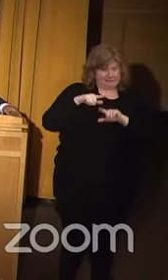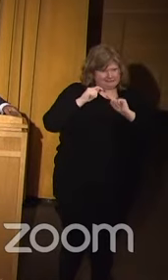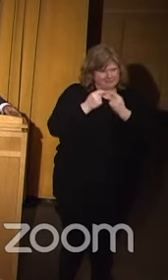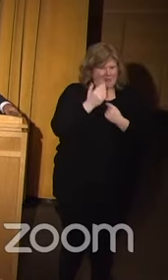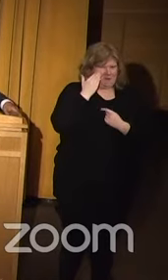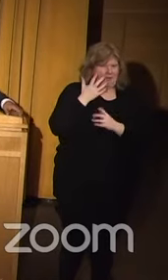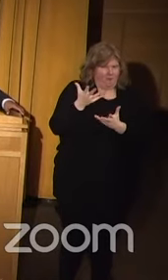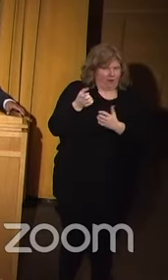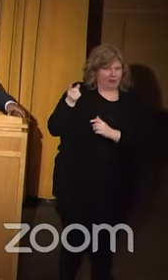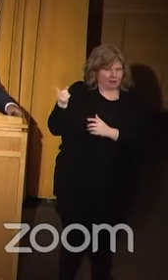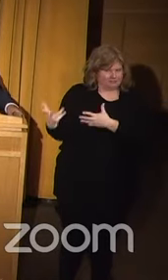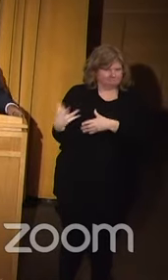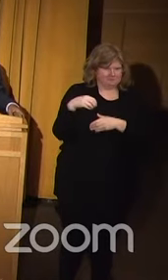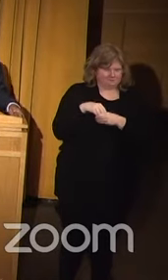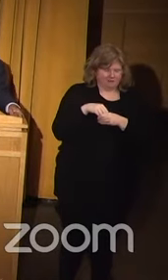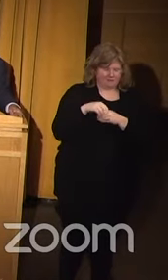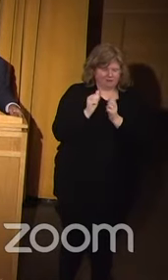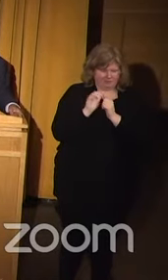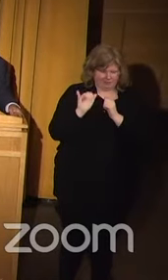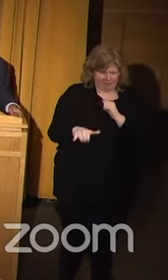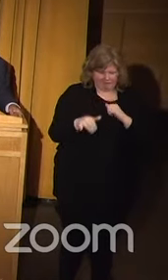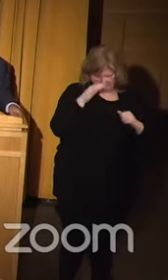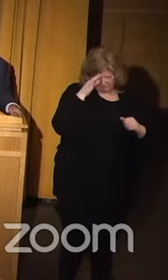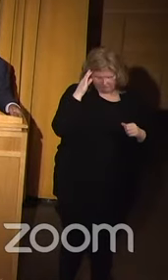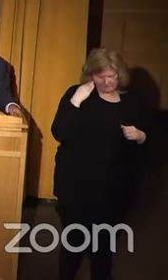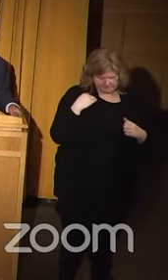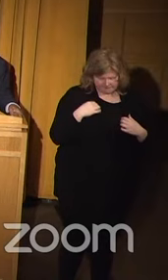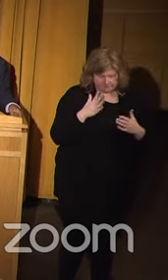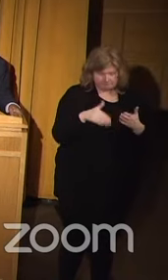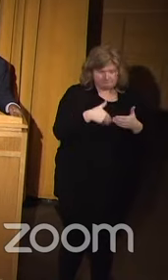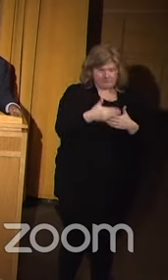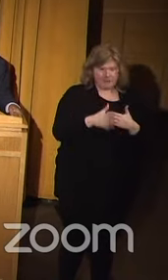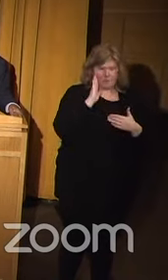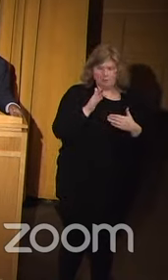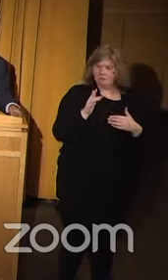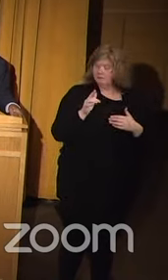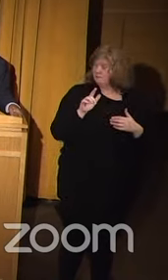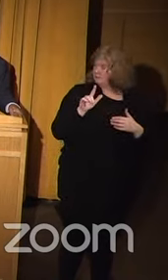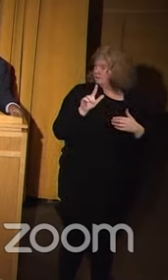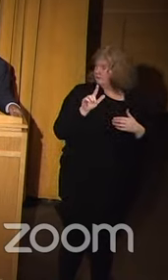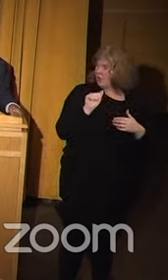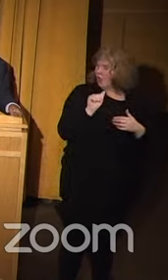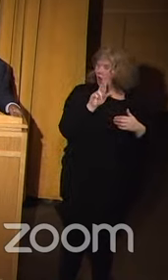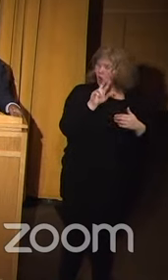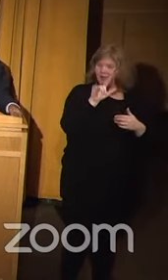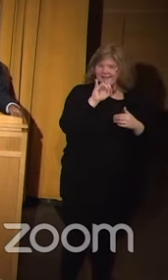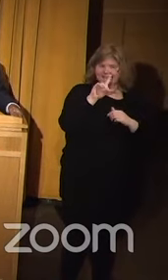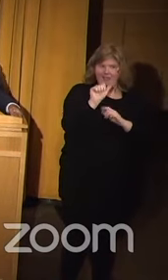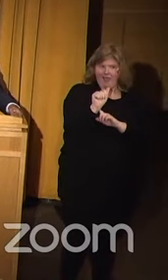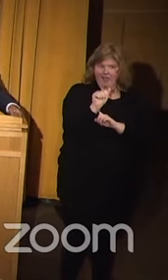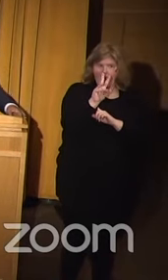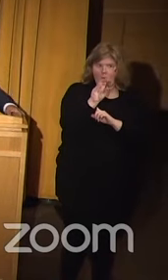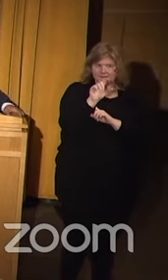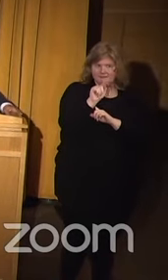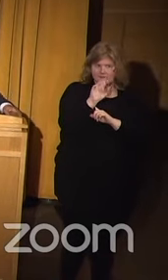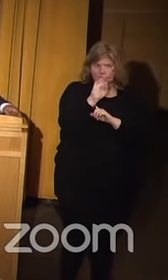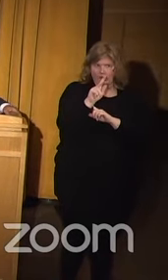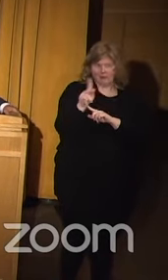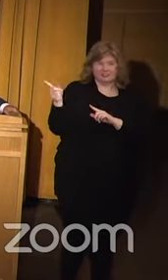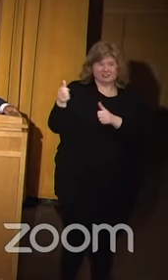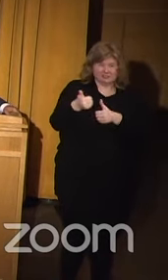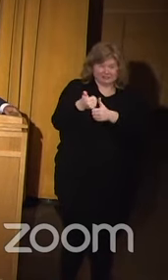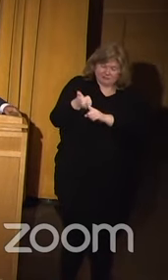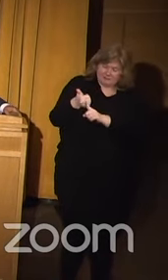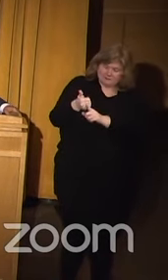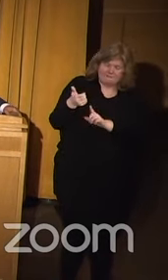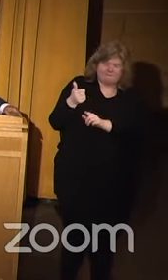wanted Mary Ann to be part of this effort. Next, I'm going to turn to Arlinda Westbrook. Arlinda Westbrook served as the first